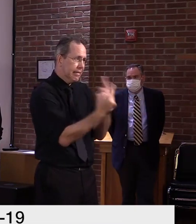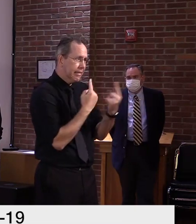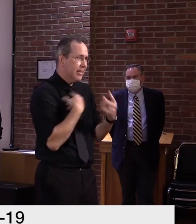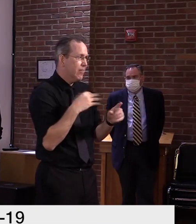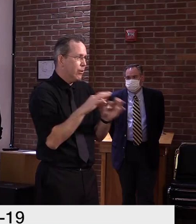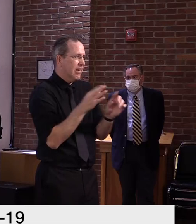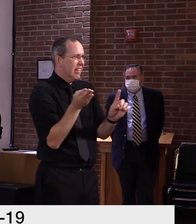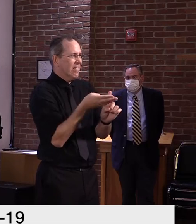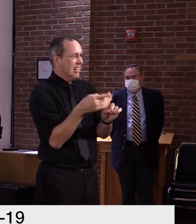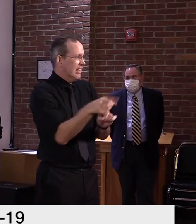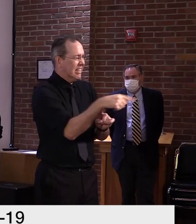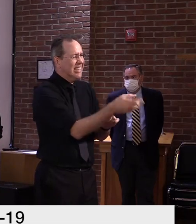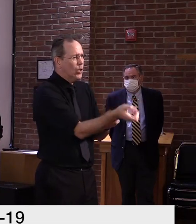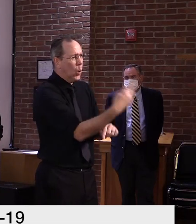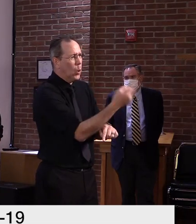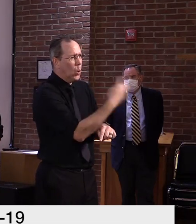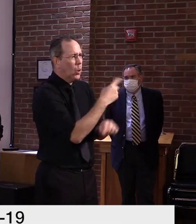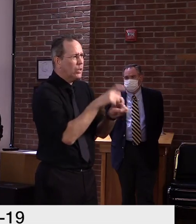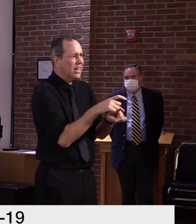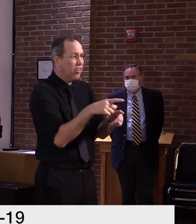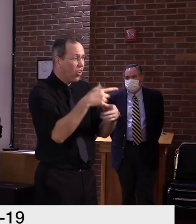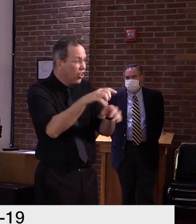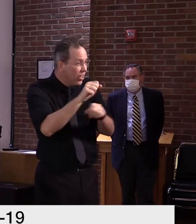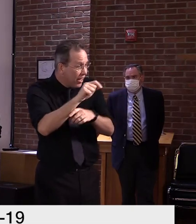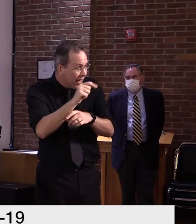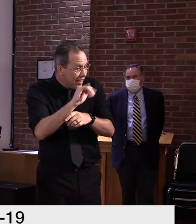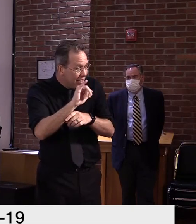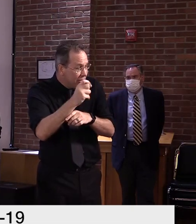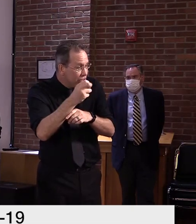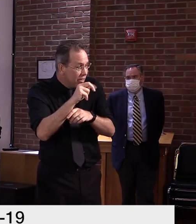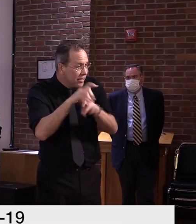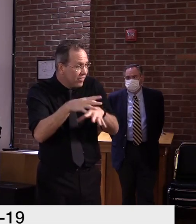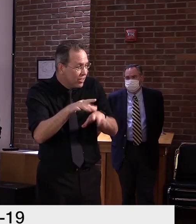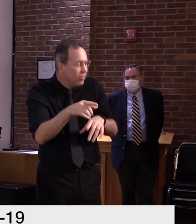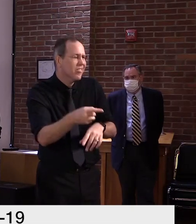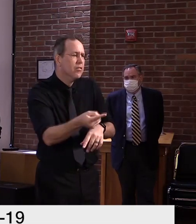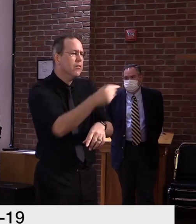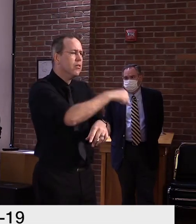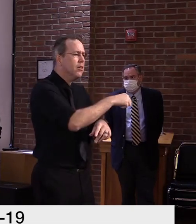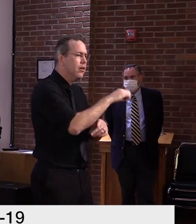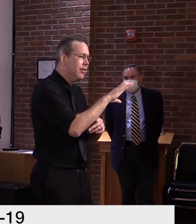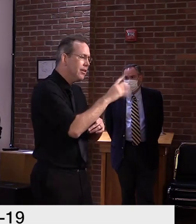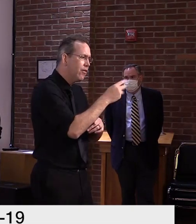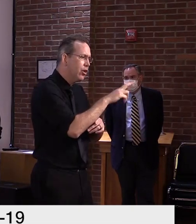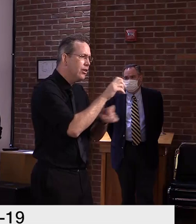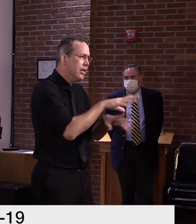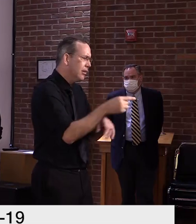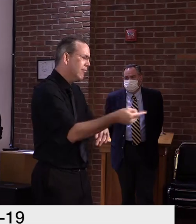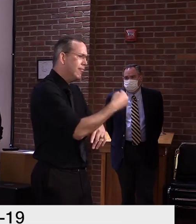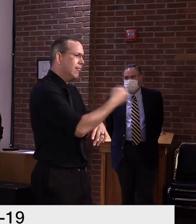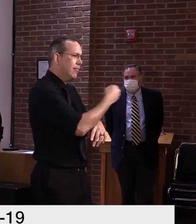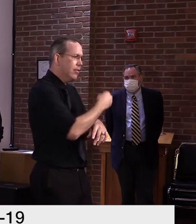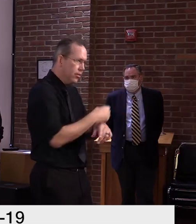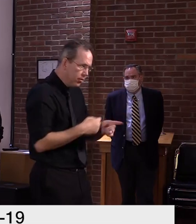counsel we're giving all of them. You need to understand that once the test is done,